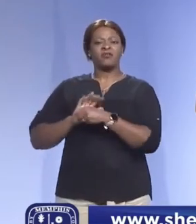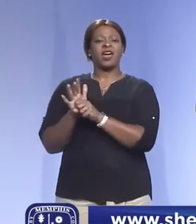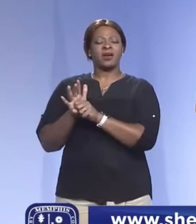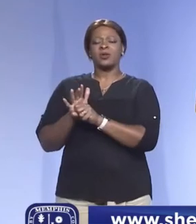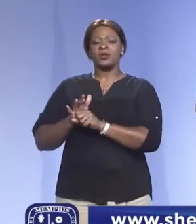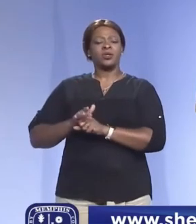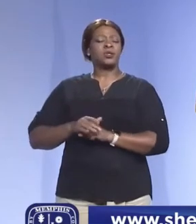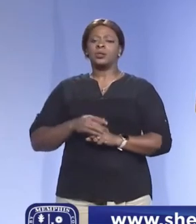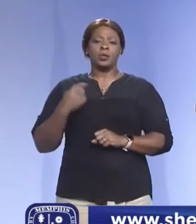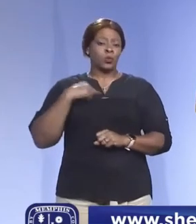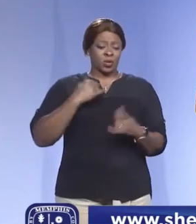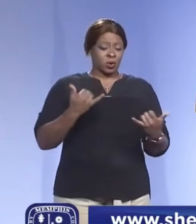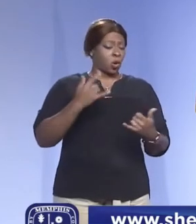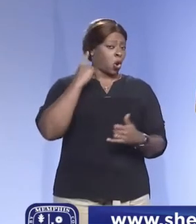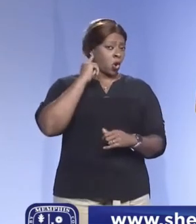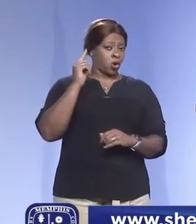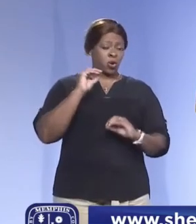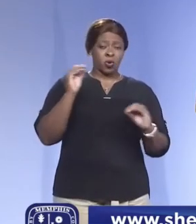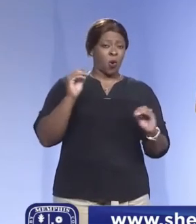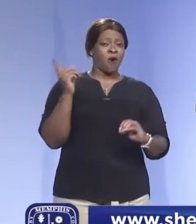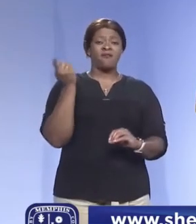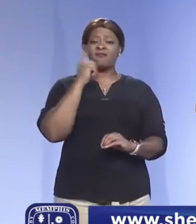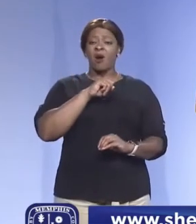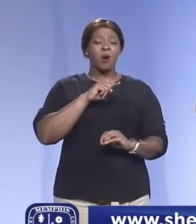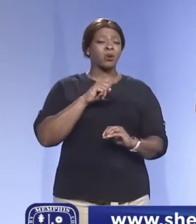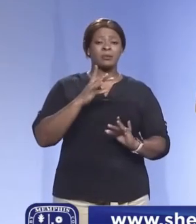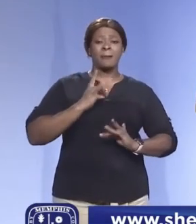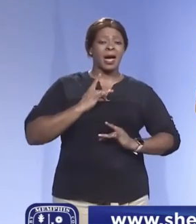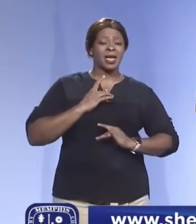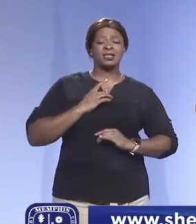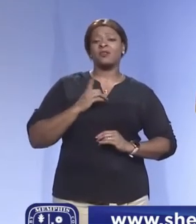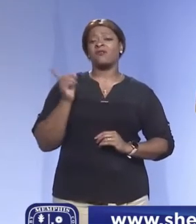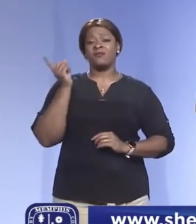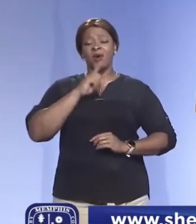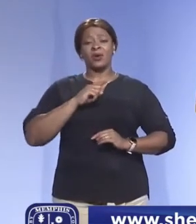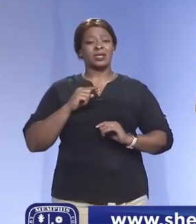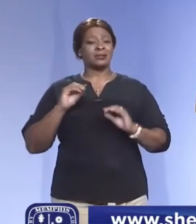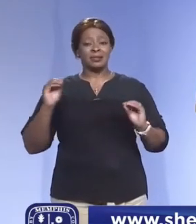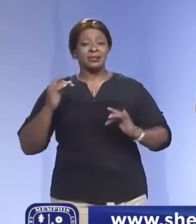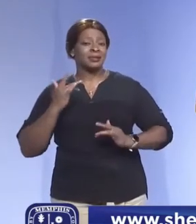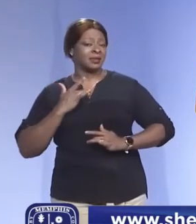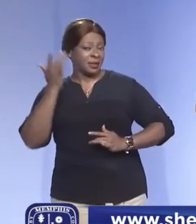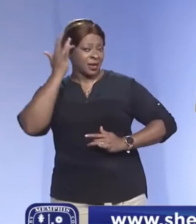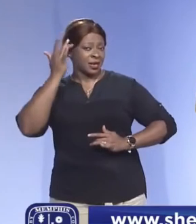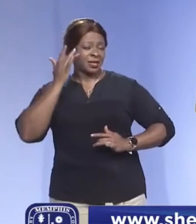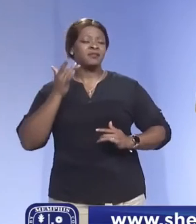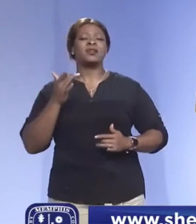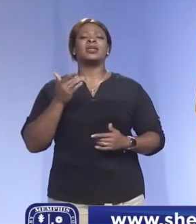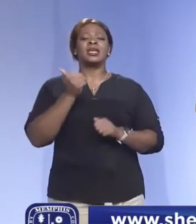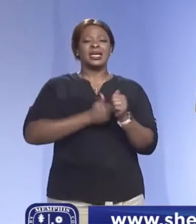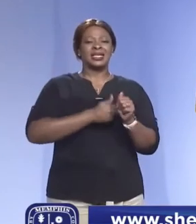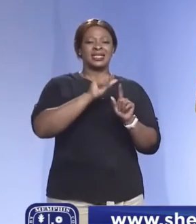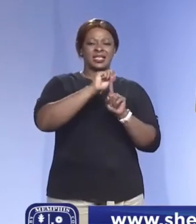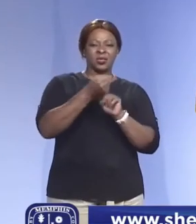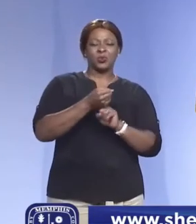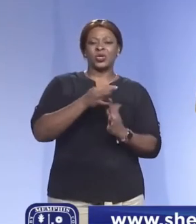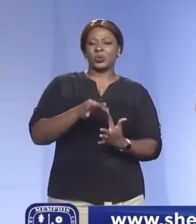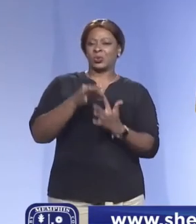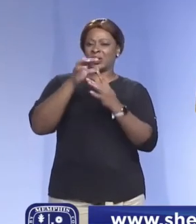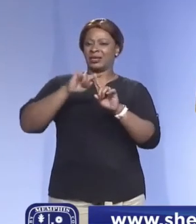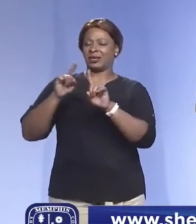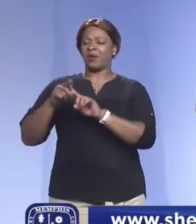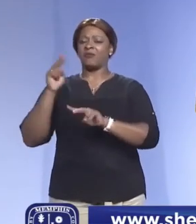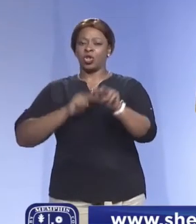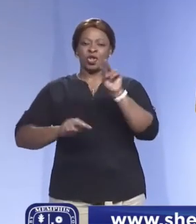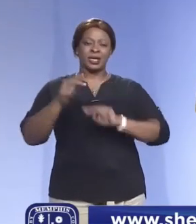haven't heard that there's an increase in false positives or negatives, and each case is unique, so that we would have to look at a unique case